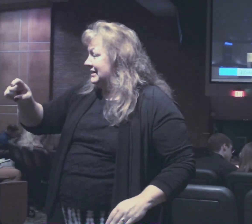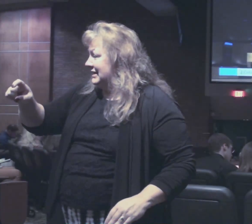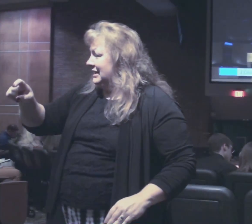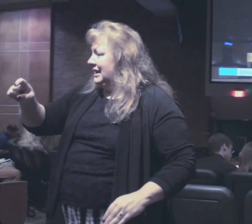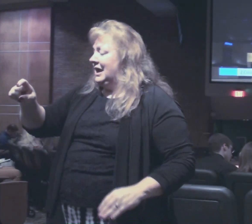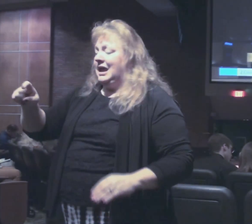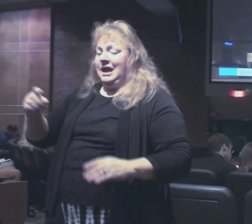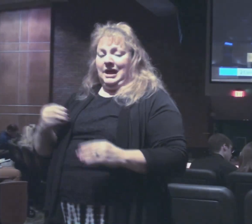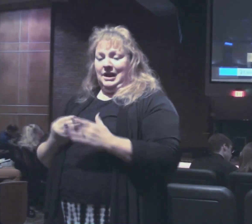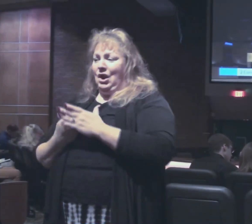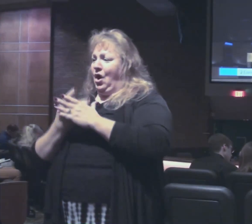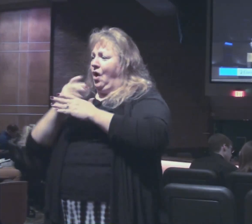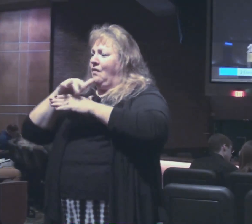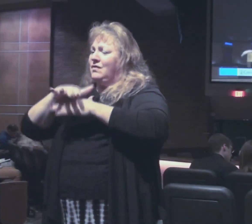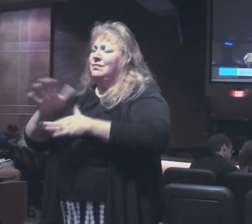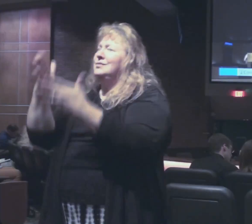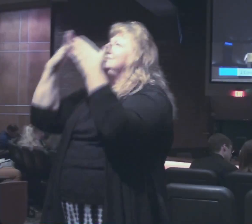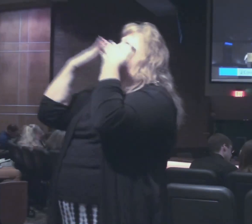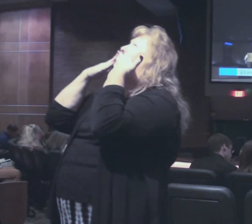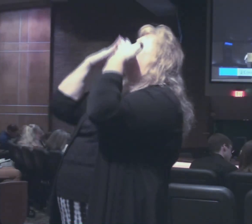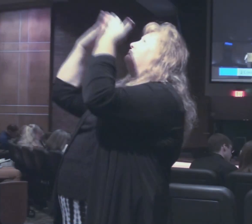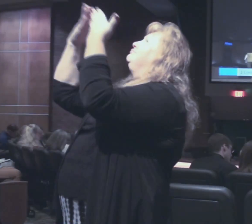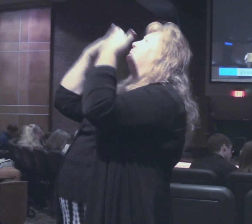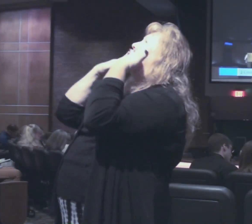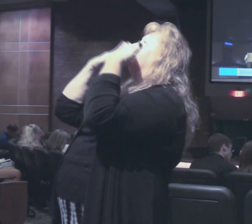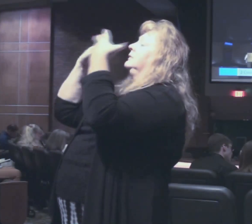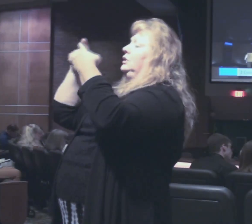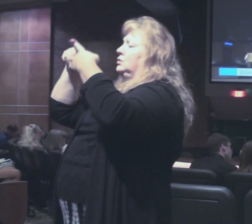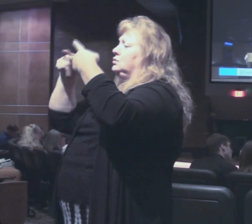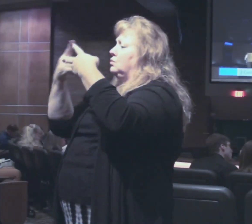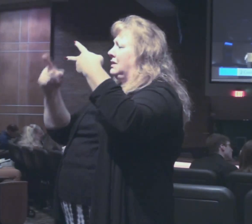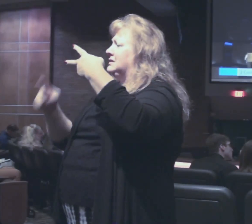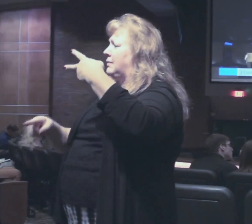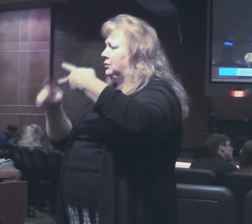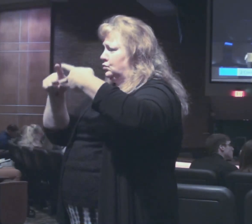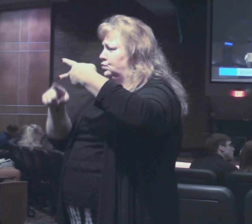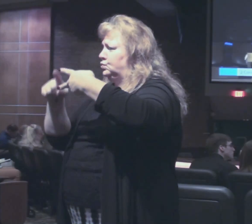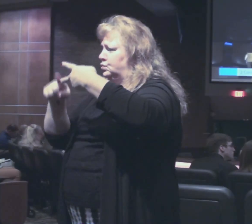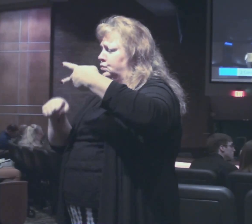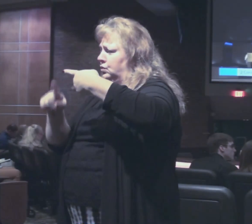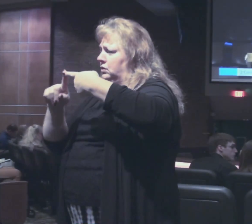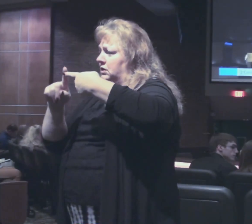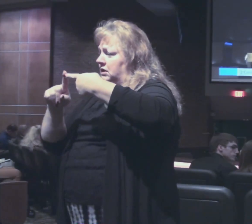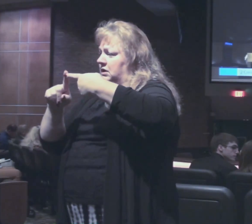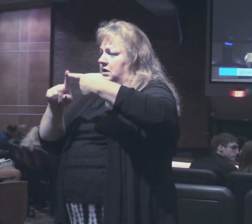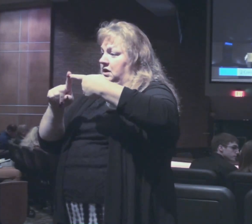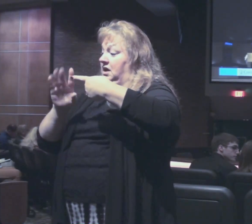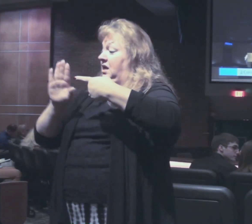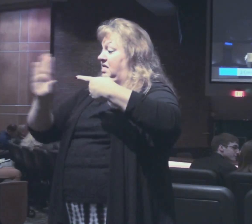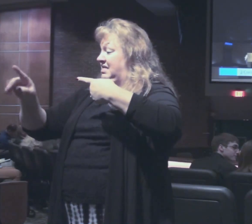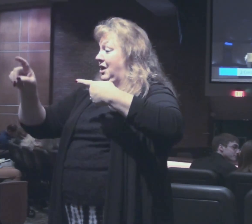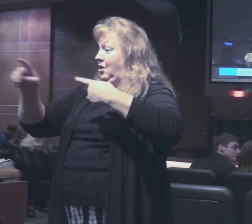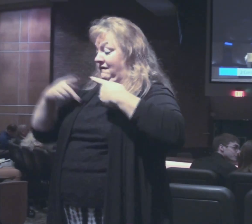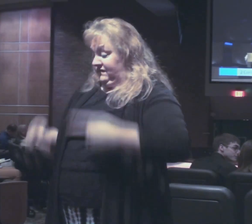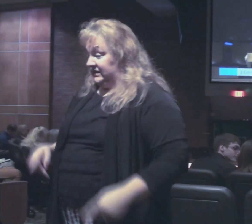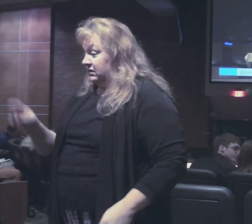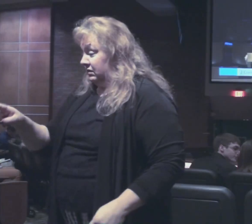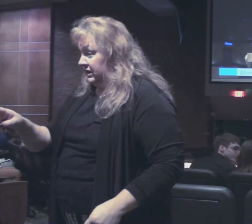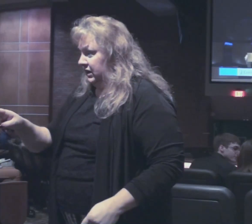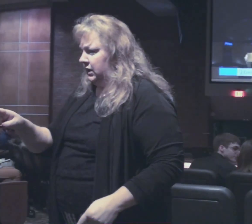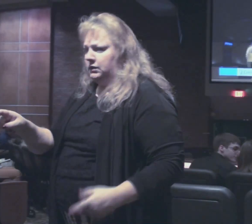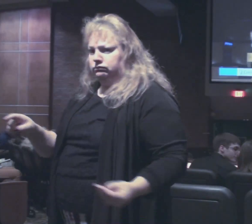overflowing through many thanksgivings to God two things are happening thanksgivings it's meeting it's